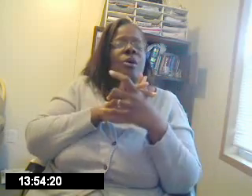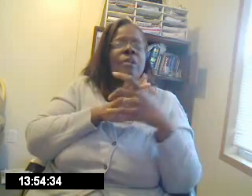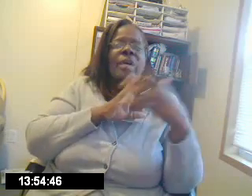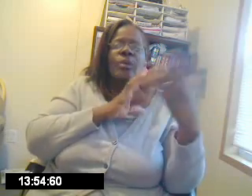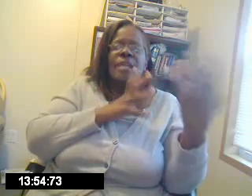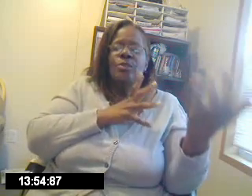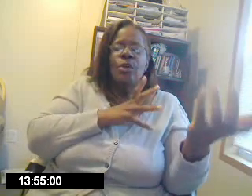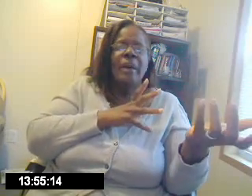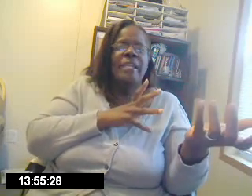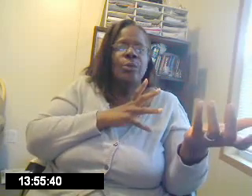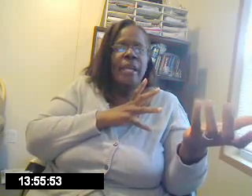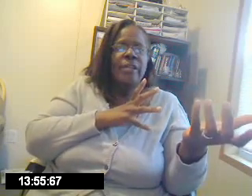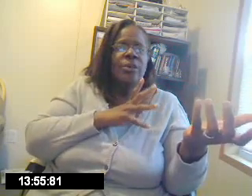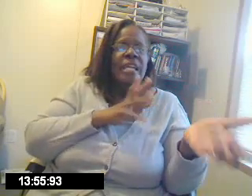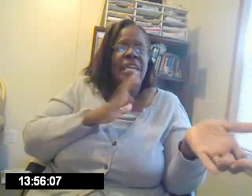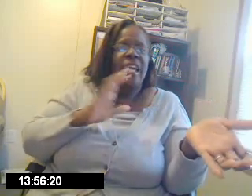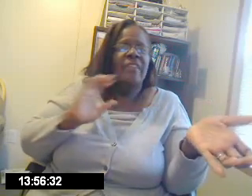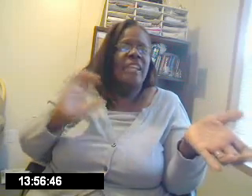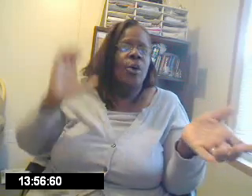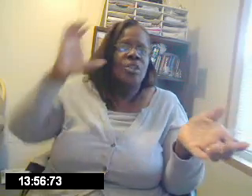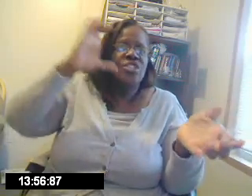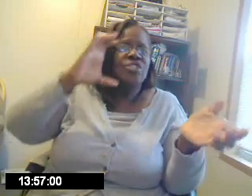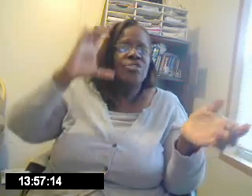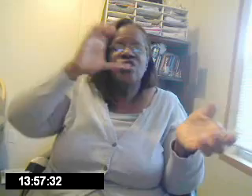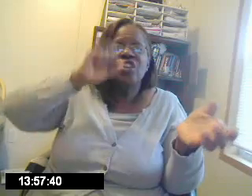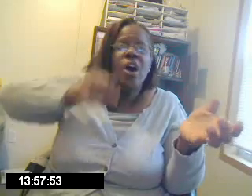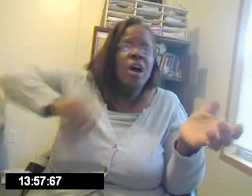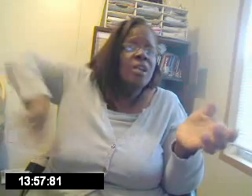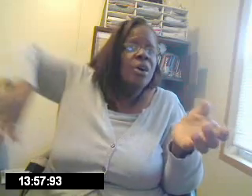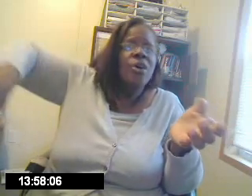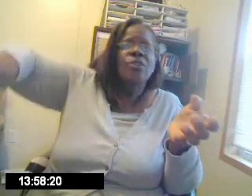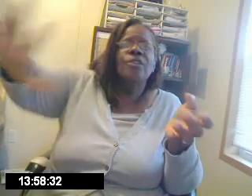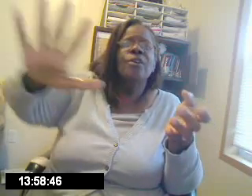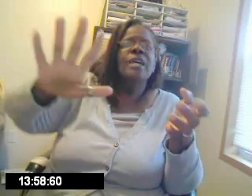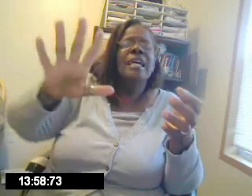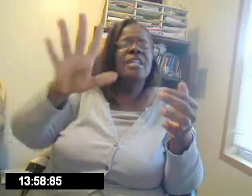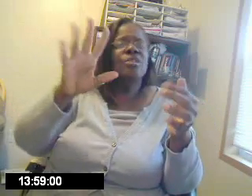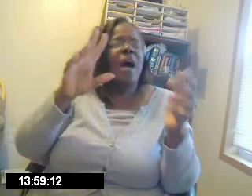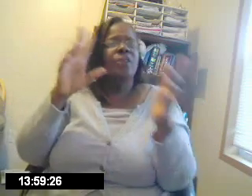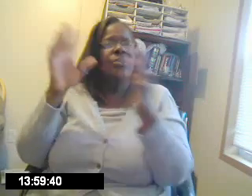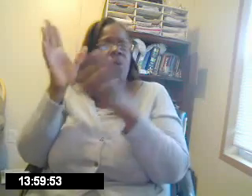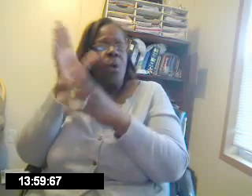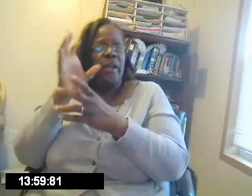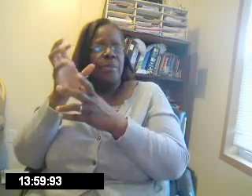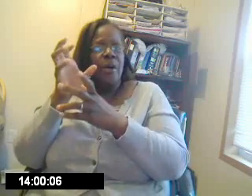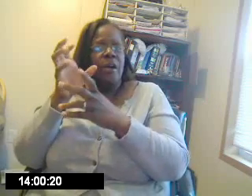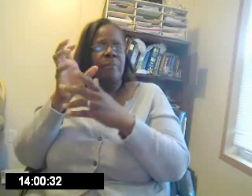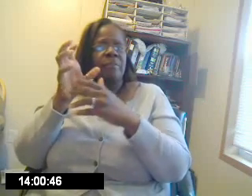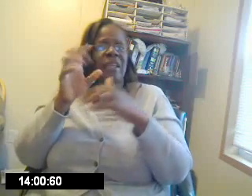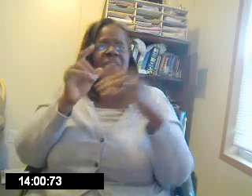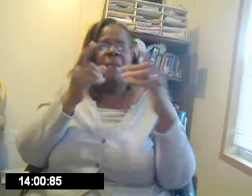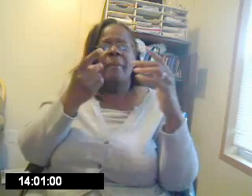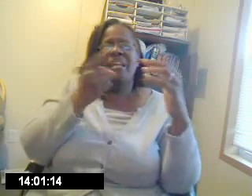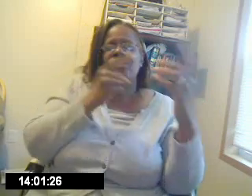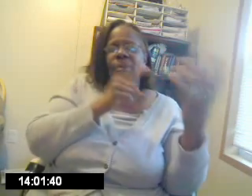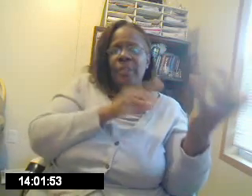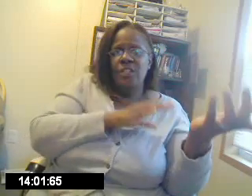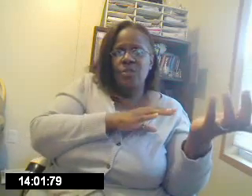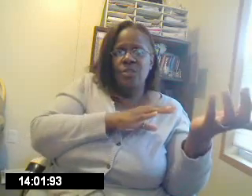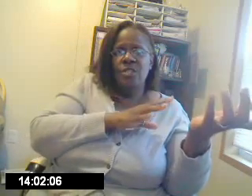know, like when I do Nobody Greater, and they go and just search all over, so I'll do the choir part, and then I might jump in and do the